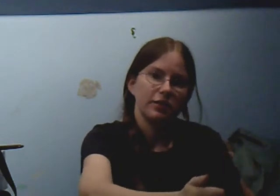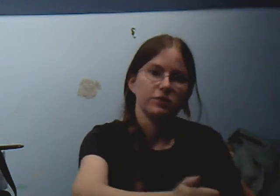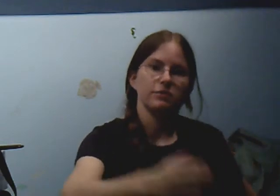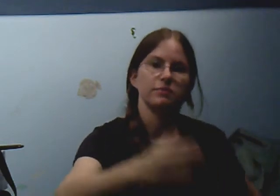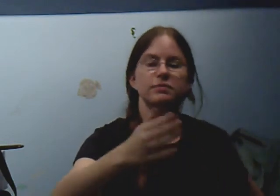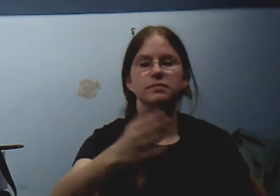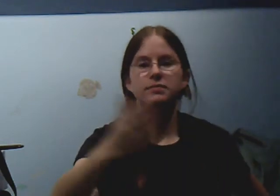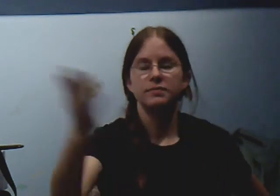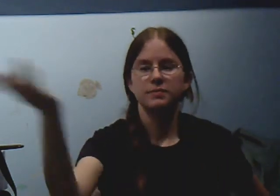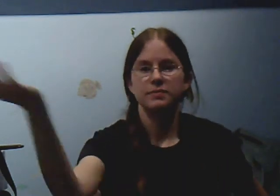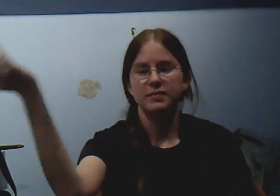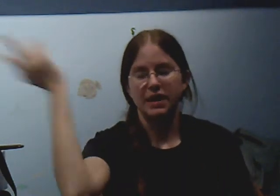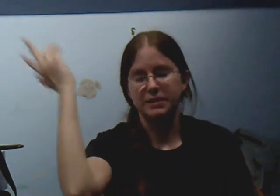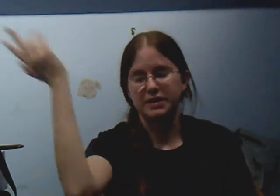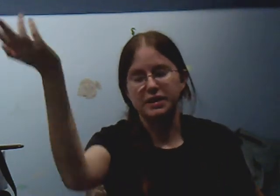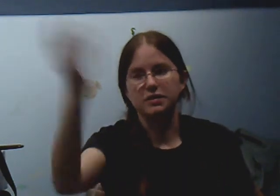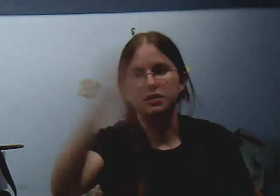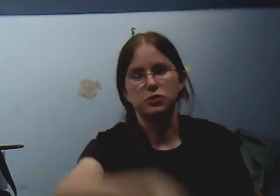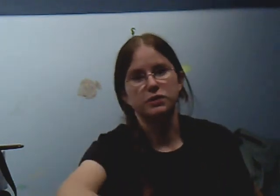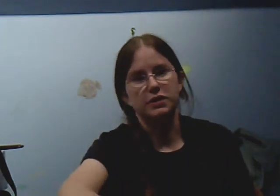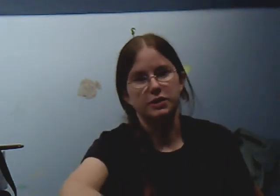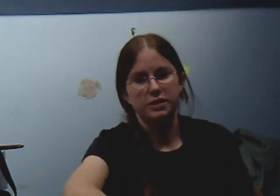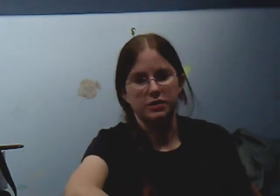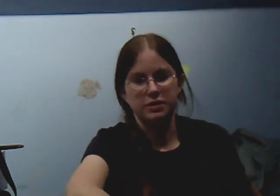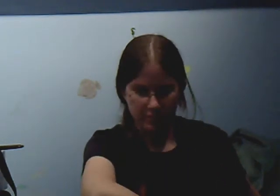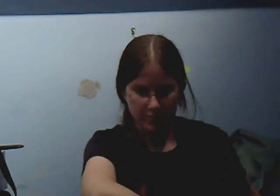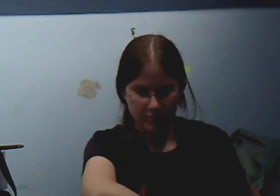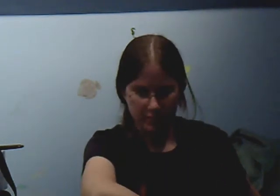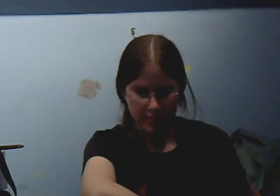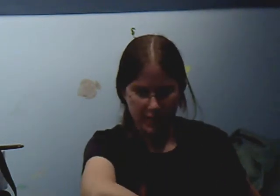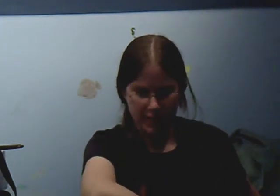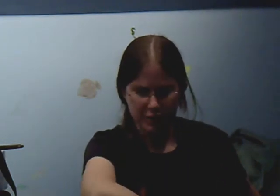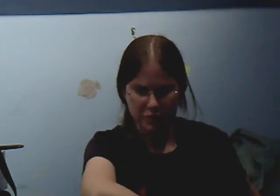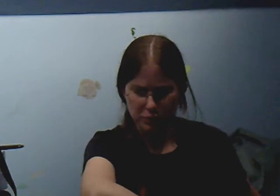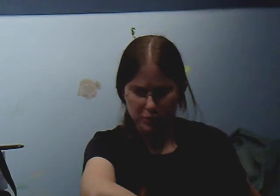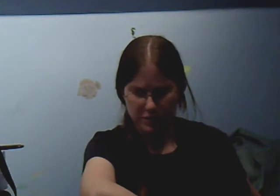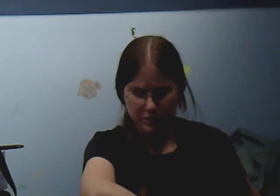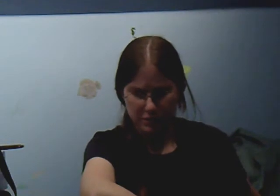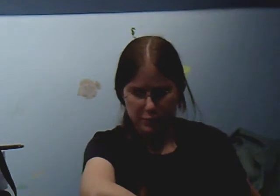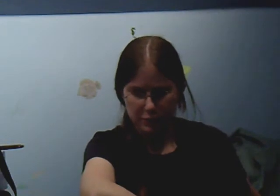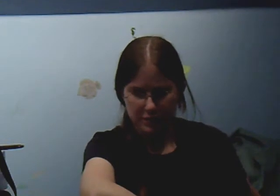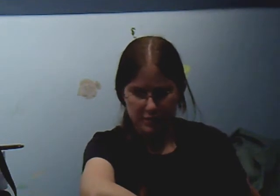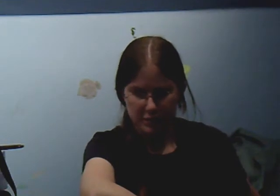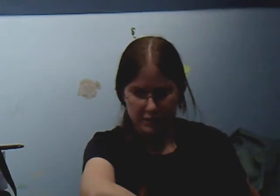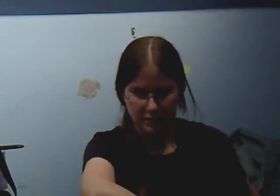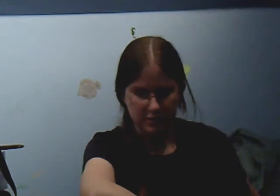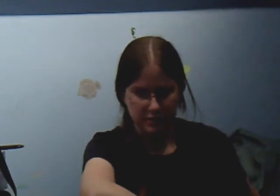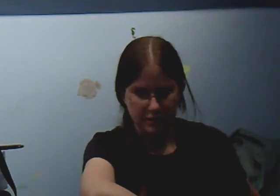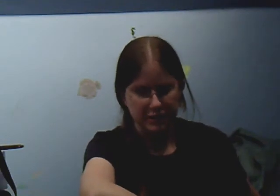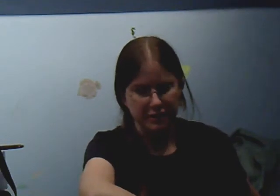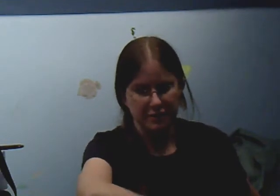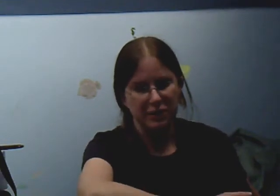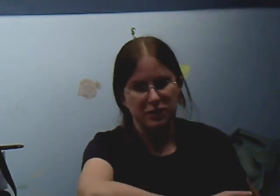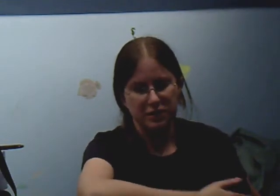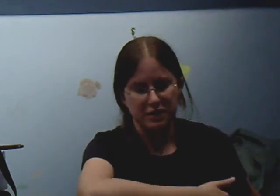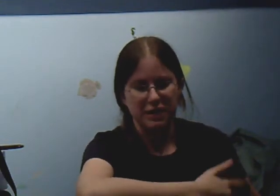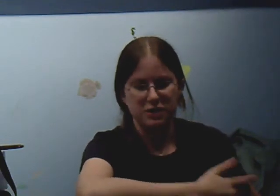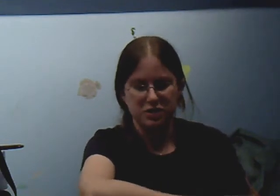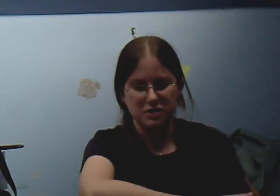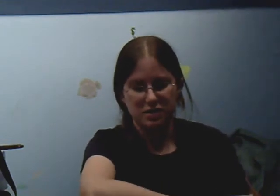there, I mean, that's their motivation. I know Rose at some point says that it's about, like, not just